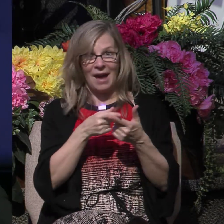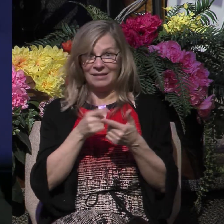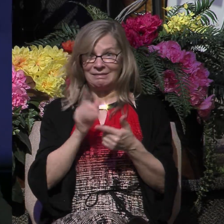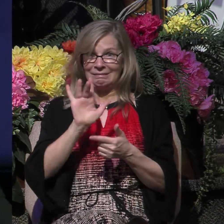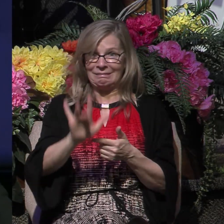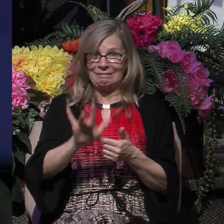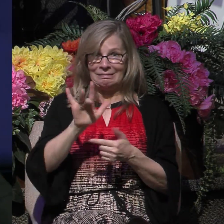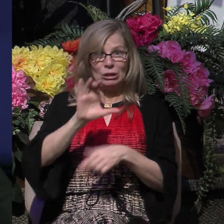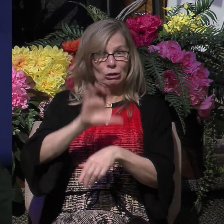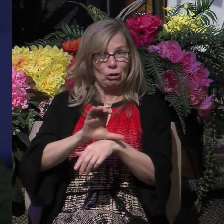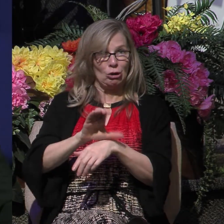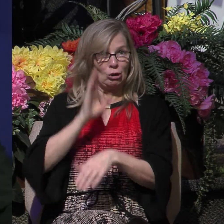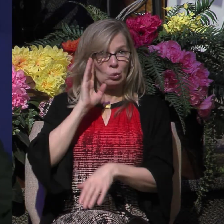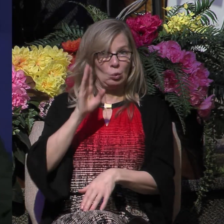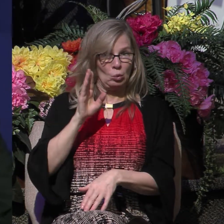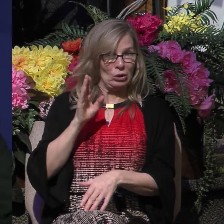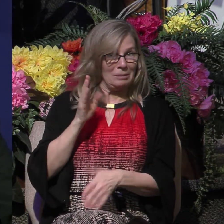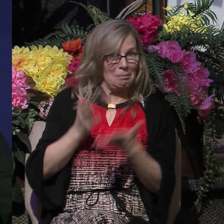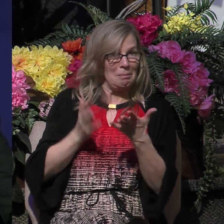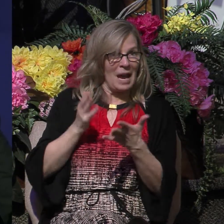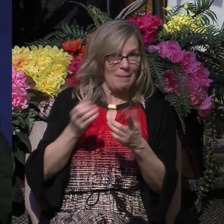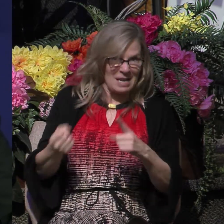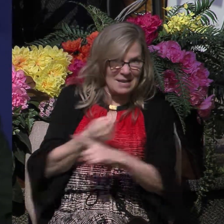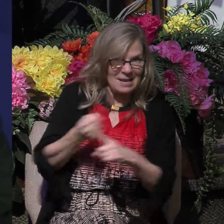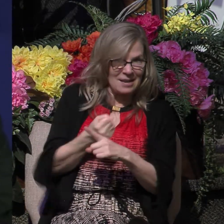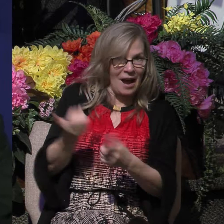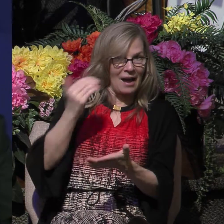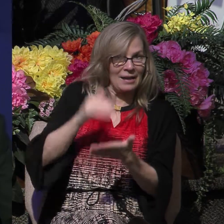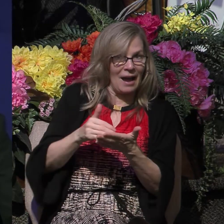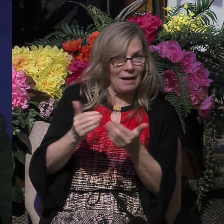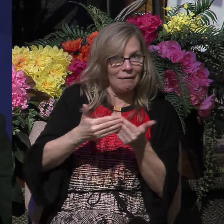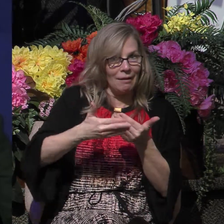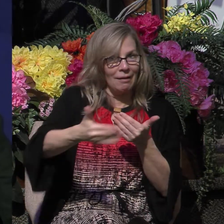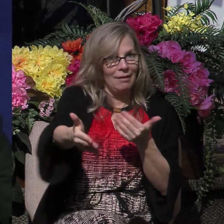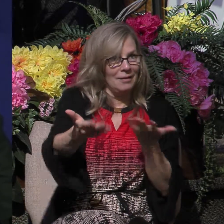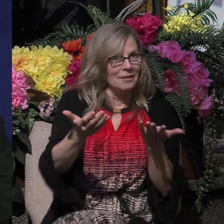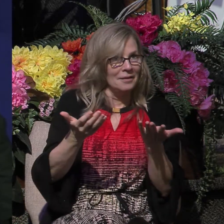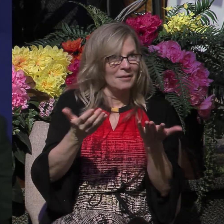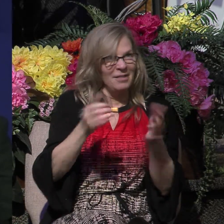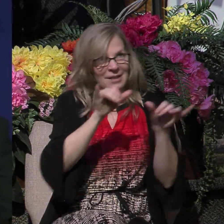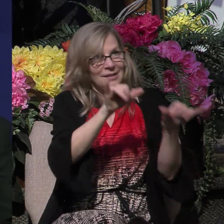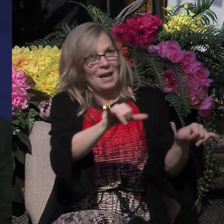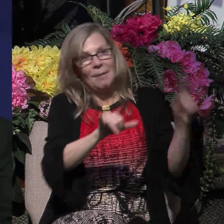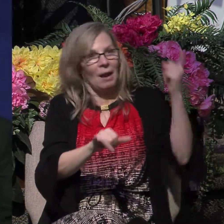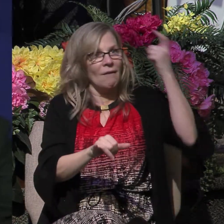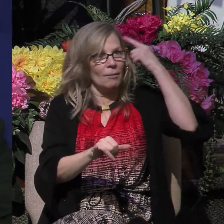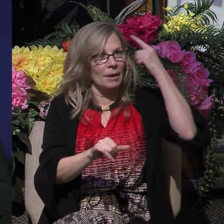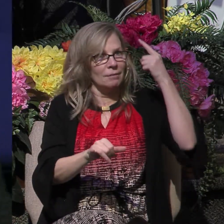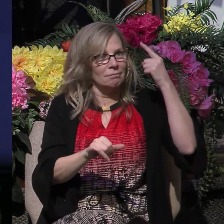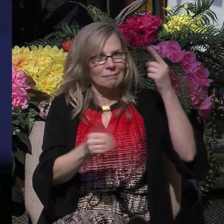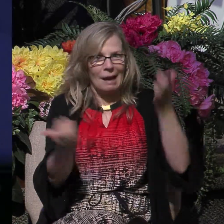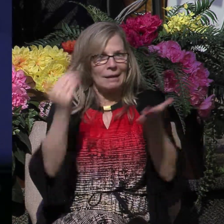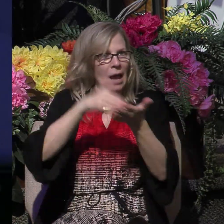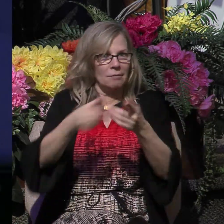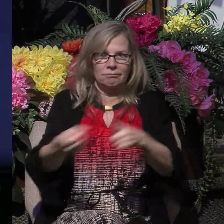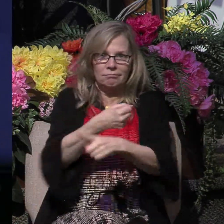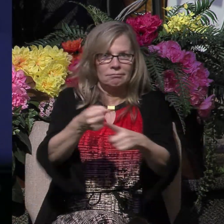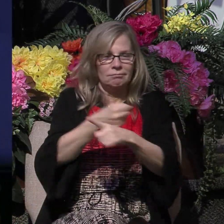more injustices done against them by these very same officials. In other words, Paul did this to protect